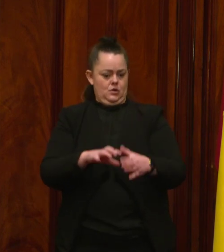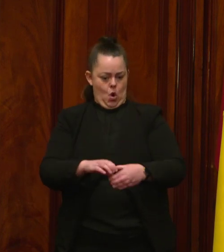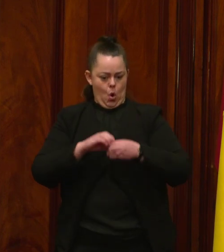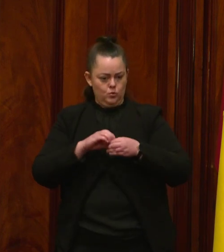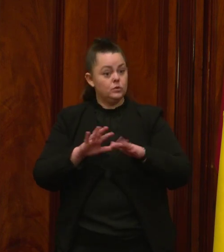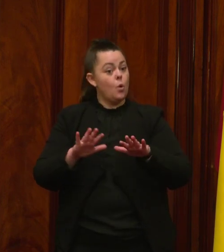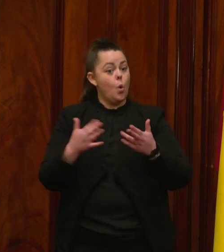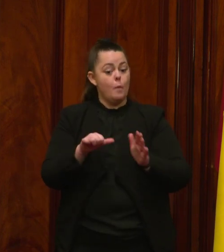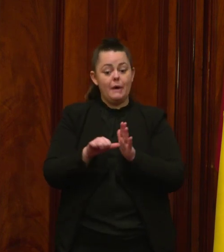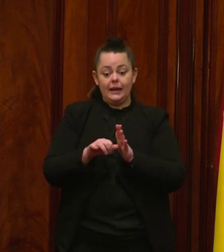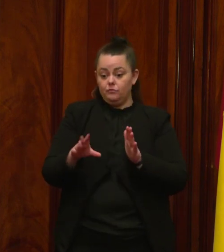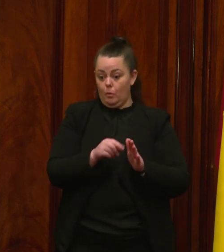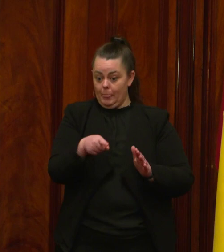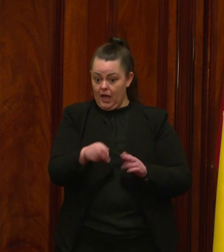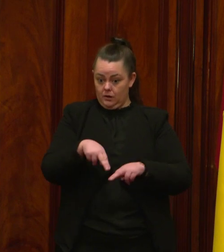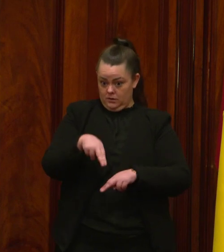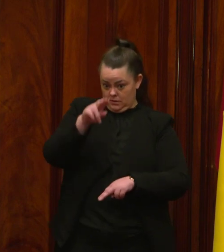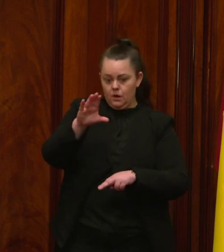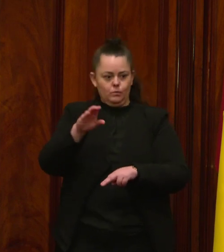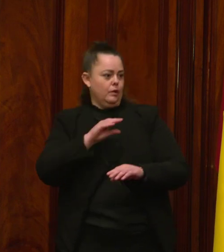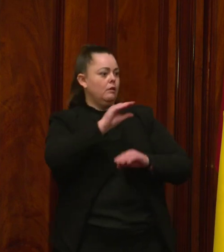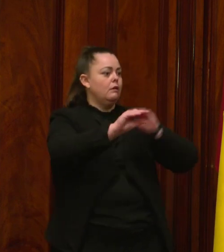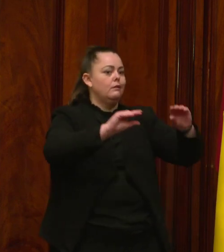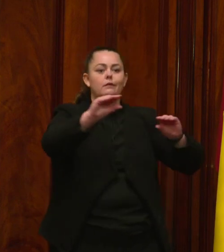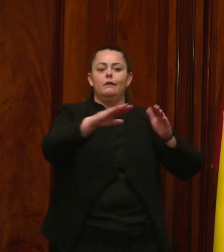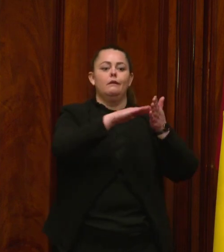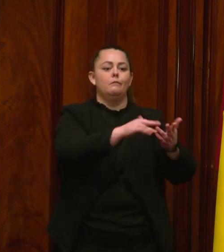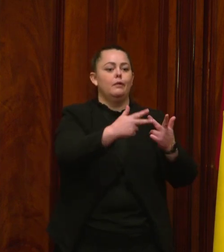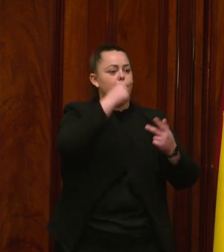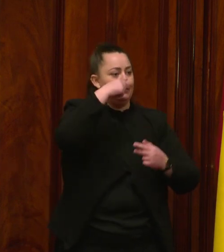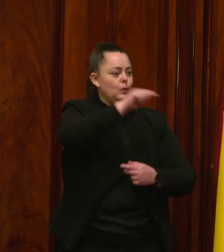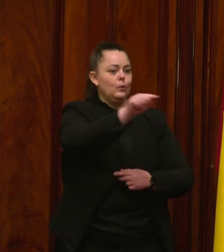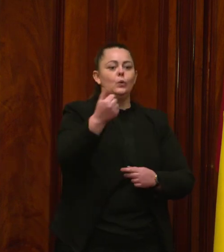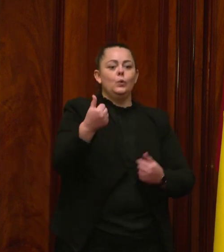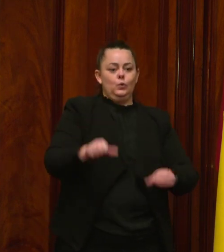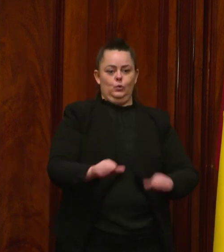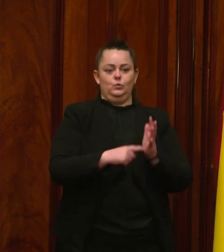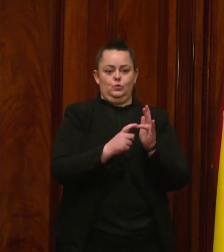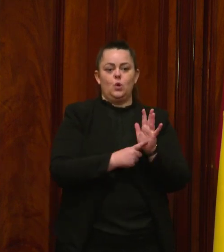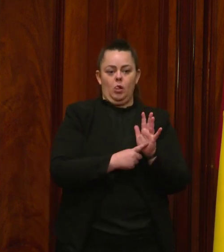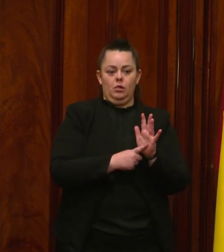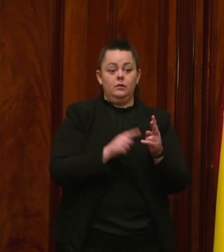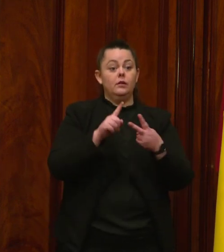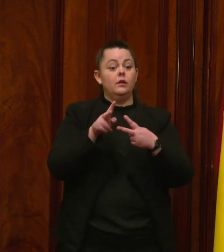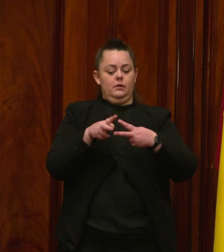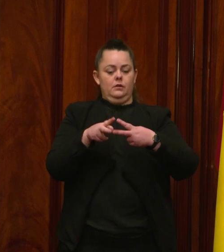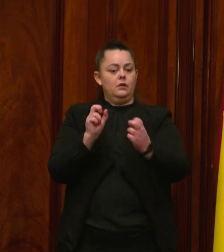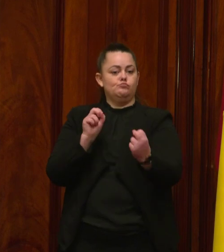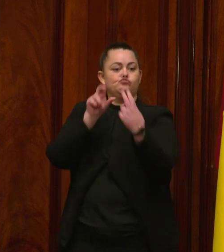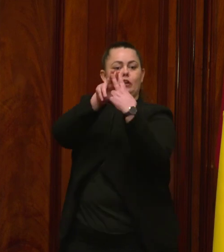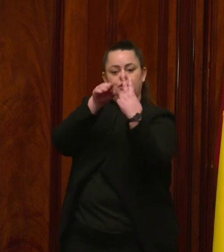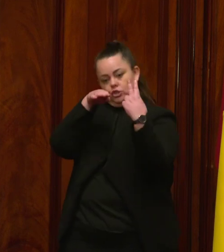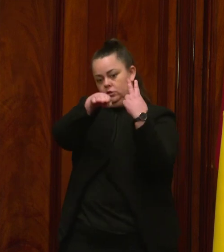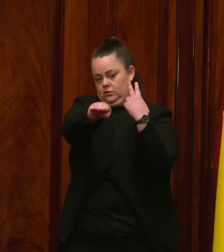The government has promised never to privatise the Sydney Harbour Bridge and Harbour Tunnel. The government has already